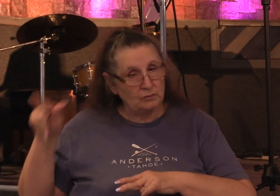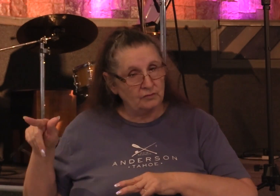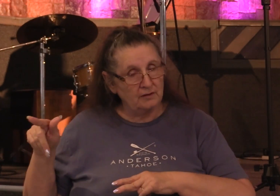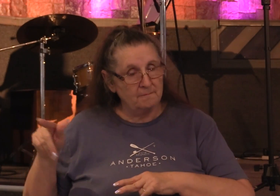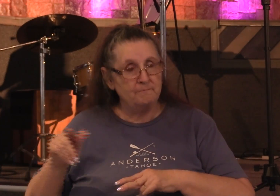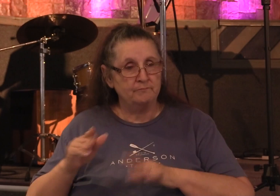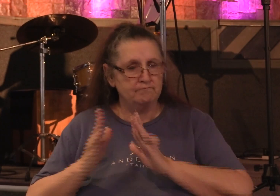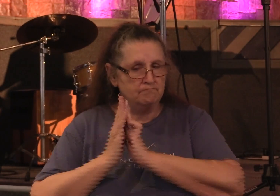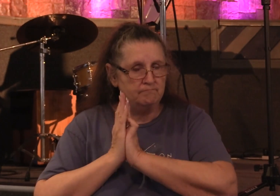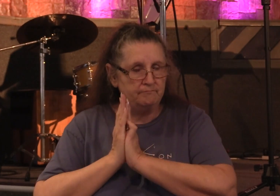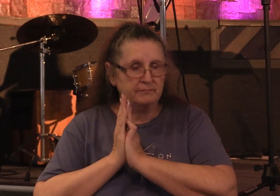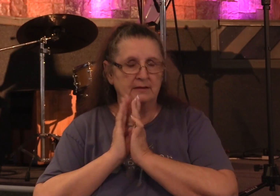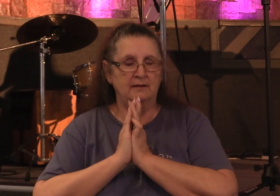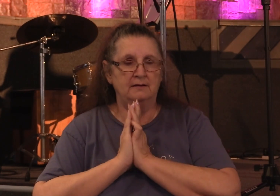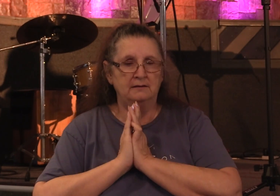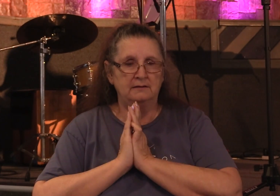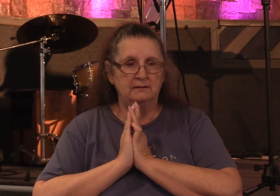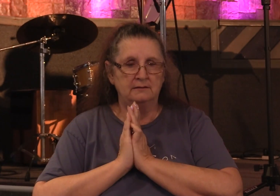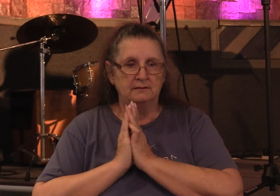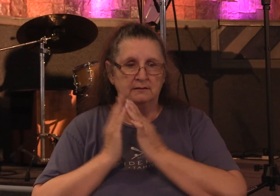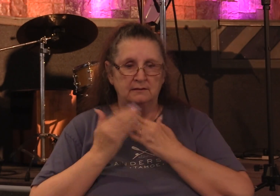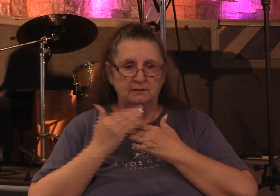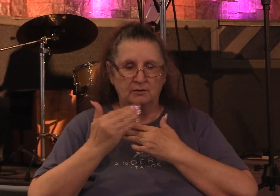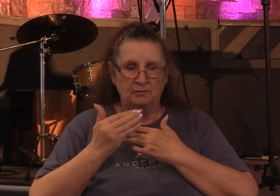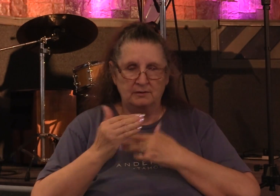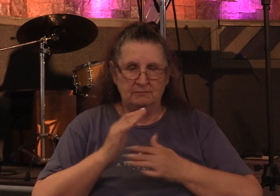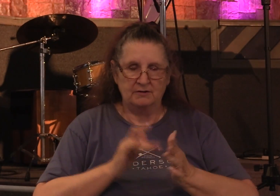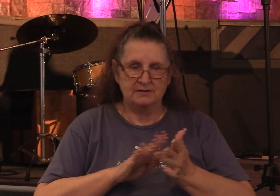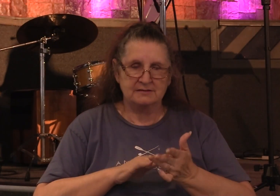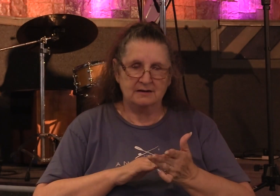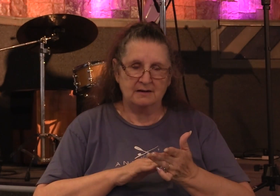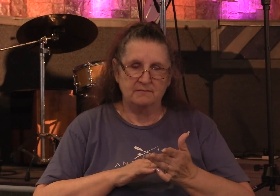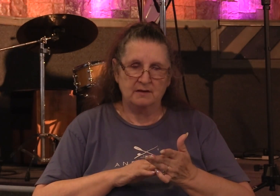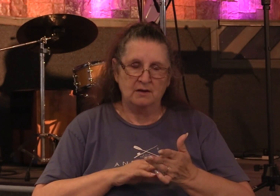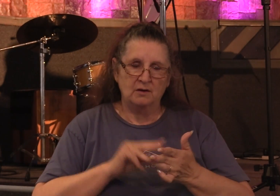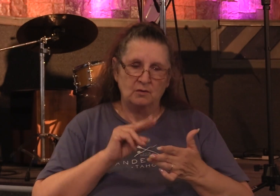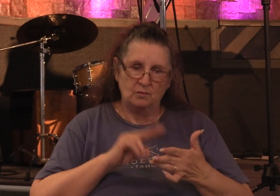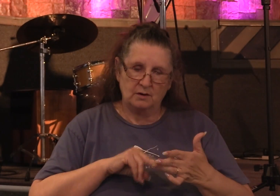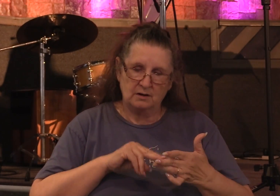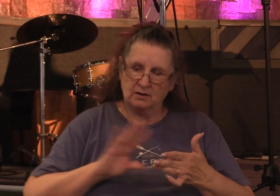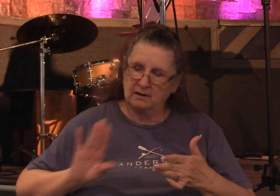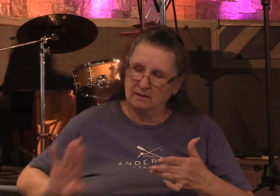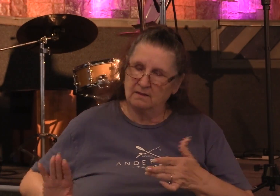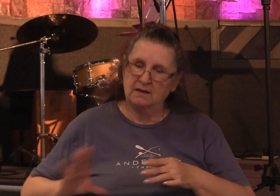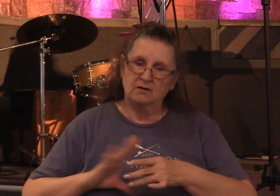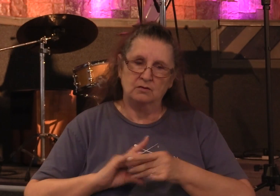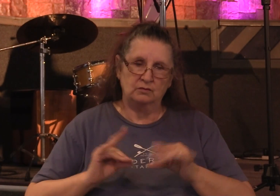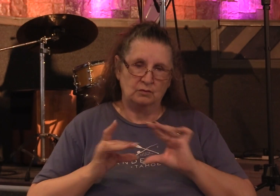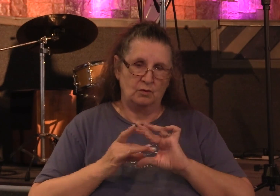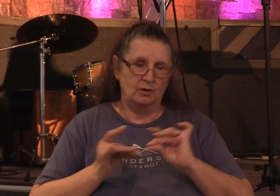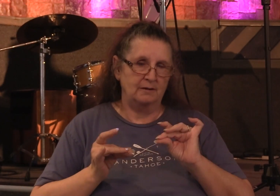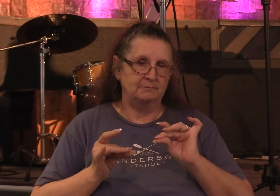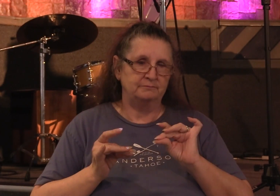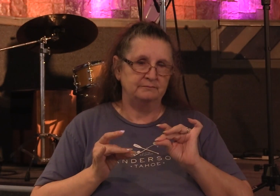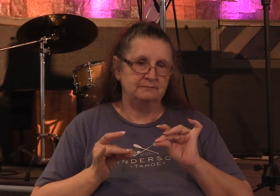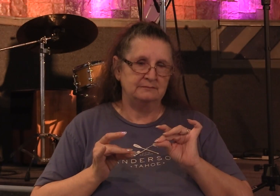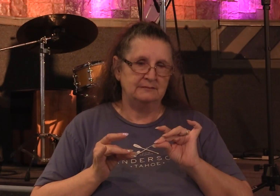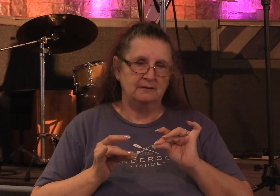And so for the remainder of our study tonight we're going to be taking a look at their story. A tragic story really.